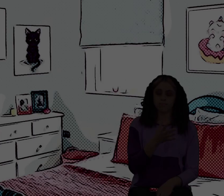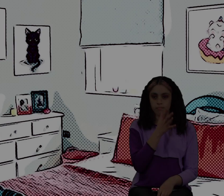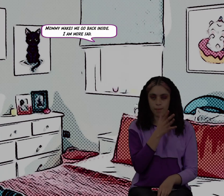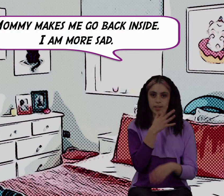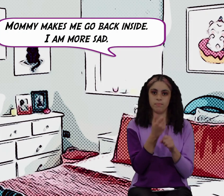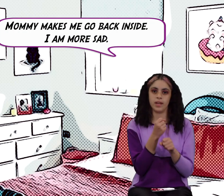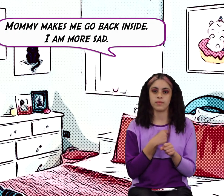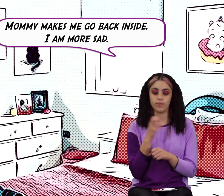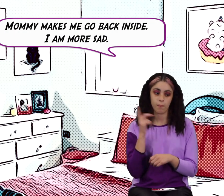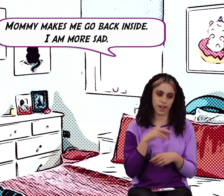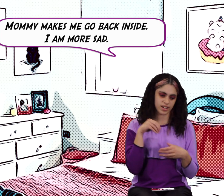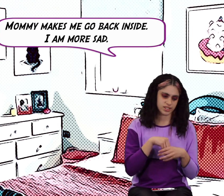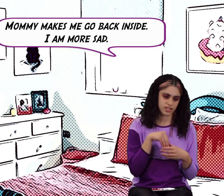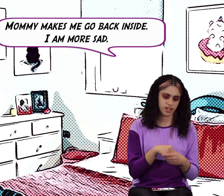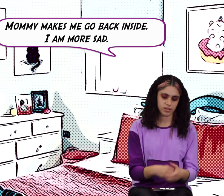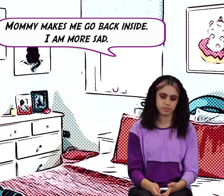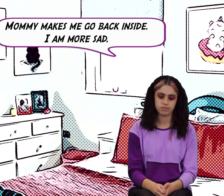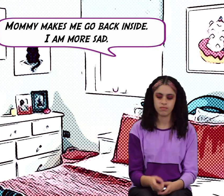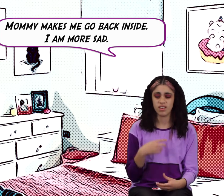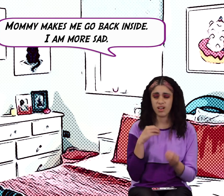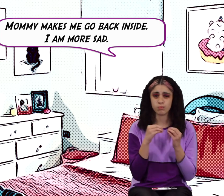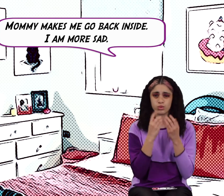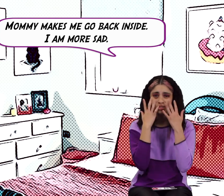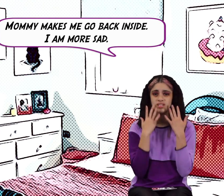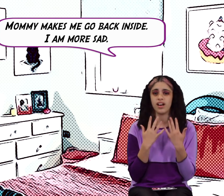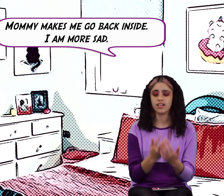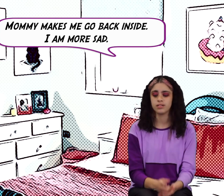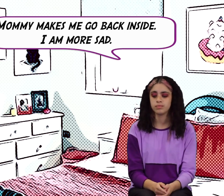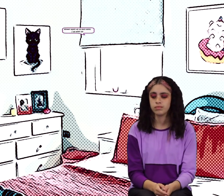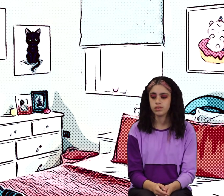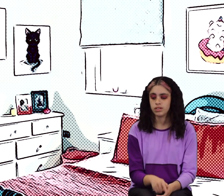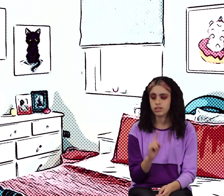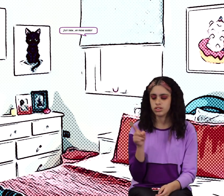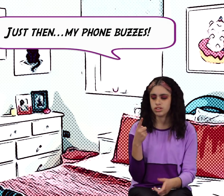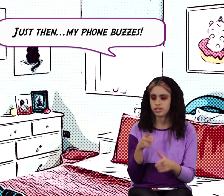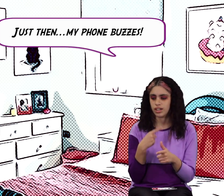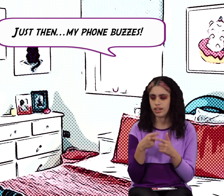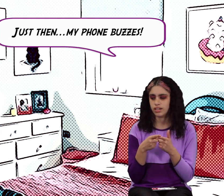mommy made me go back inside i'm more sad just then